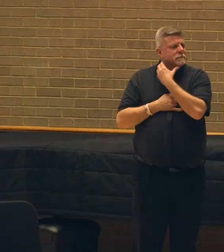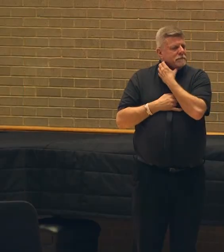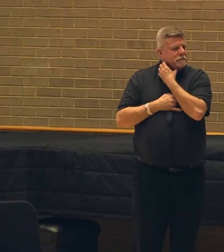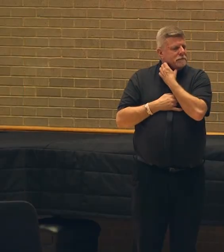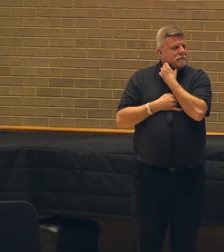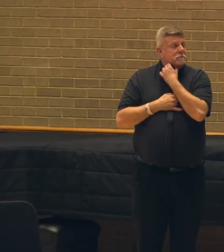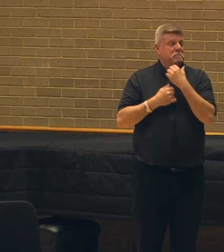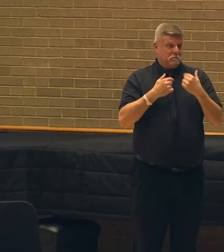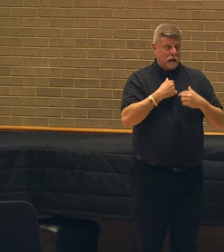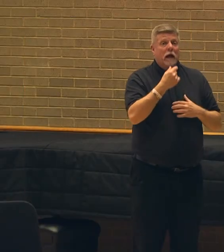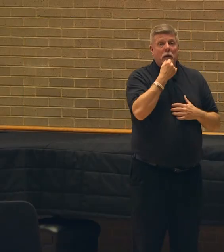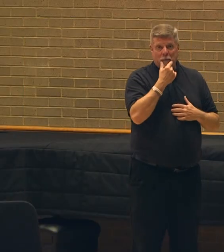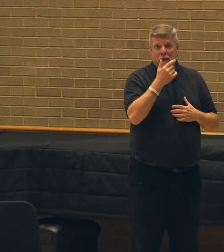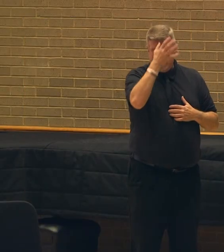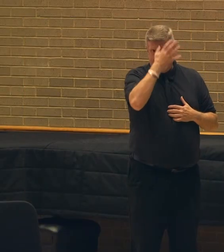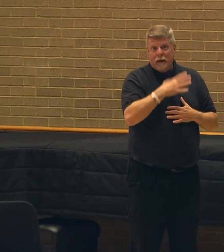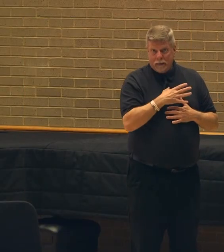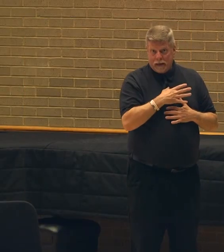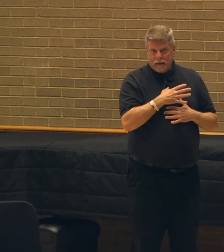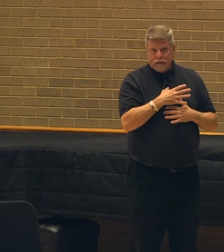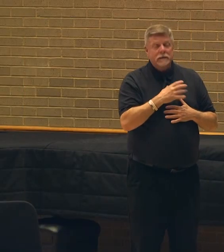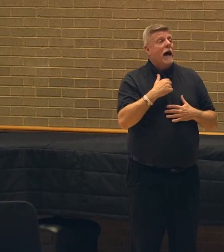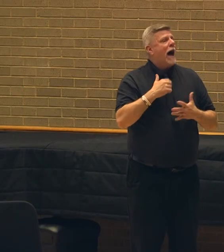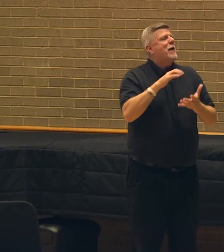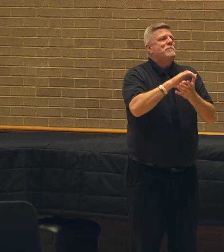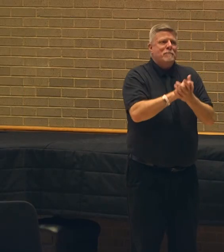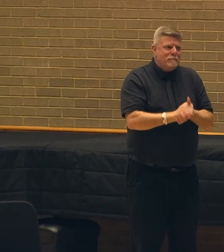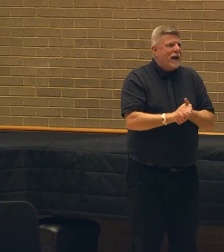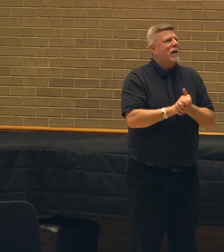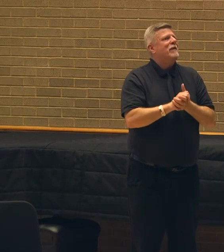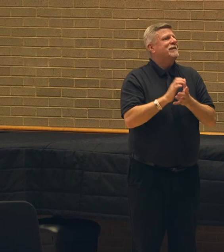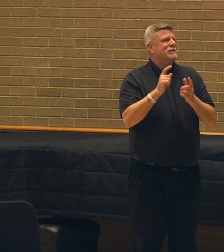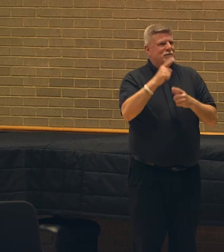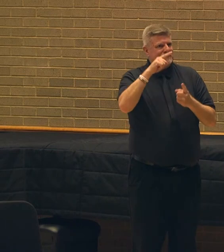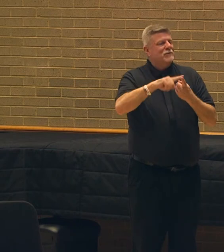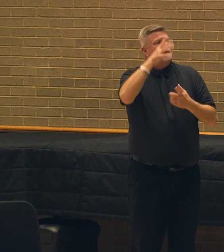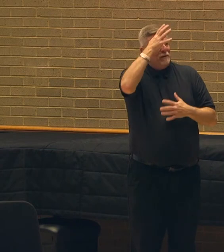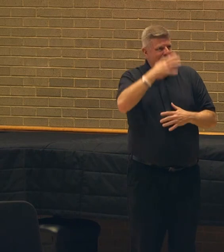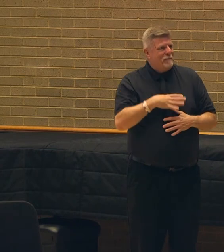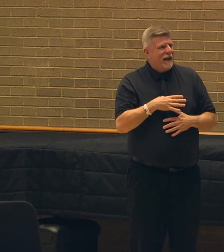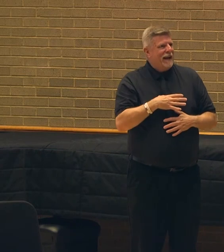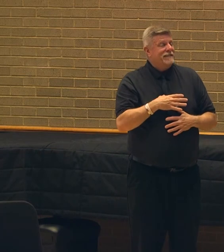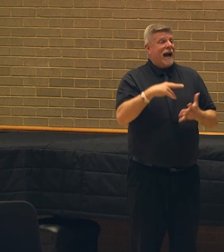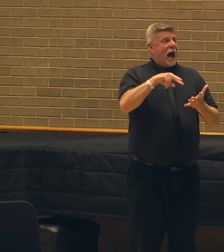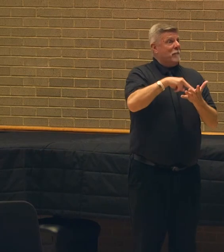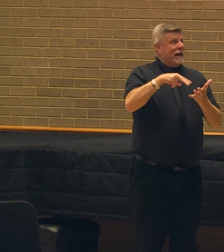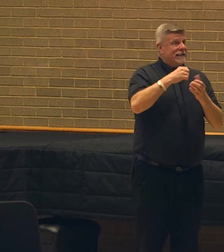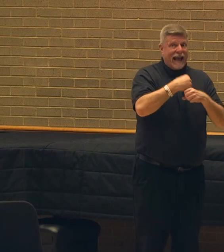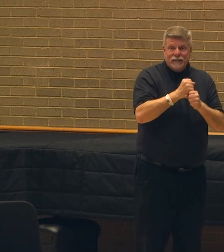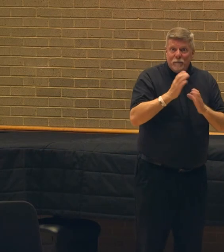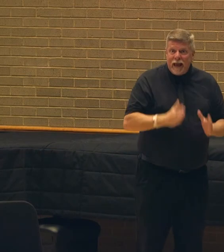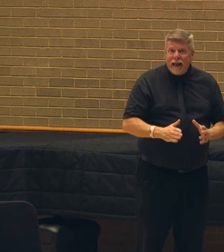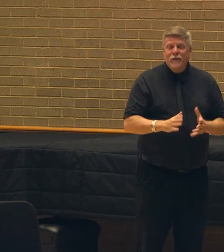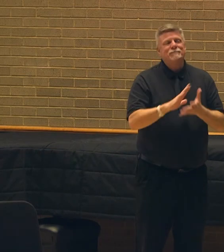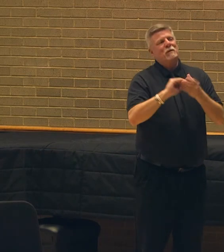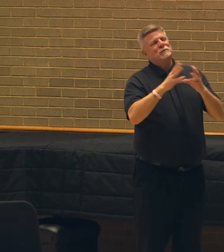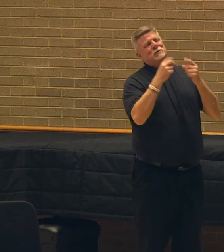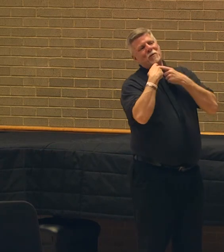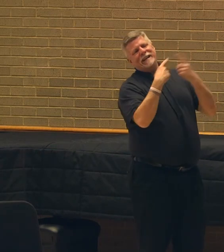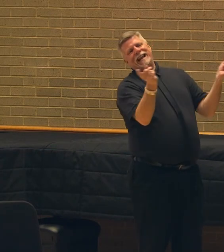I am queer. I'm married to a person of the same gender. I'm a dance maker, a storyteller,